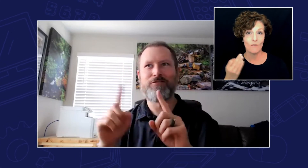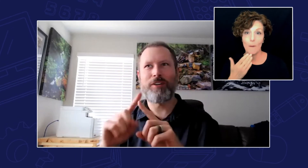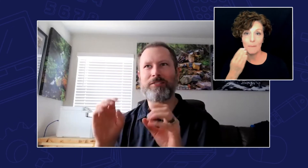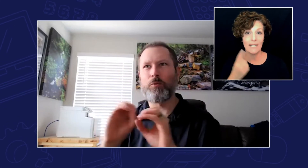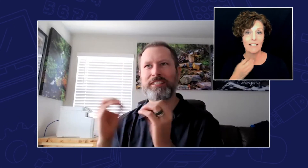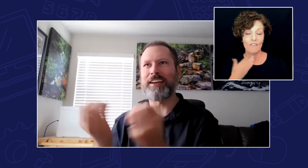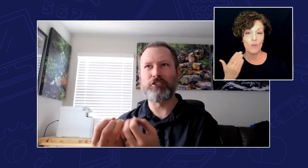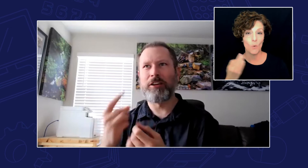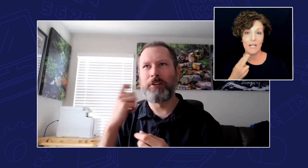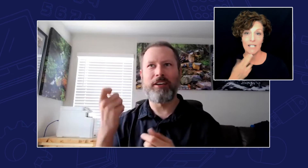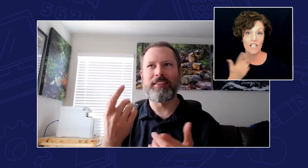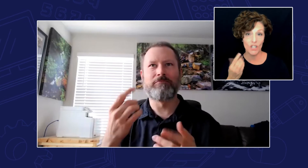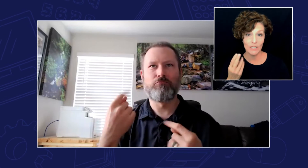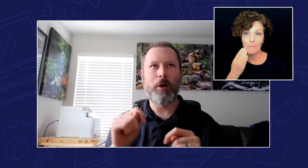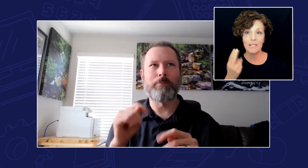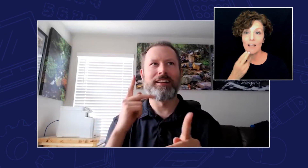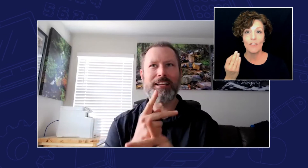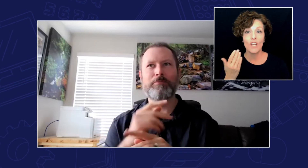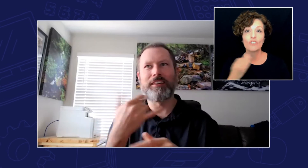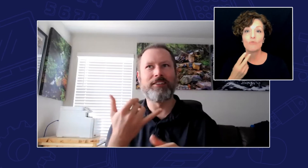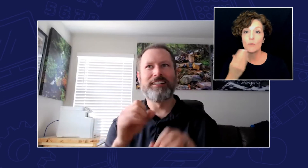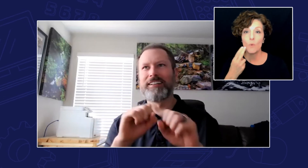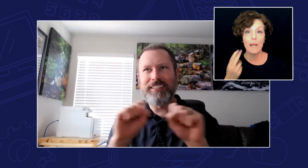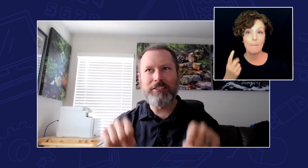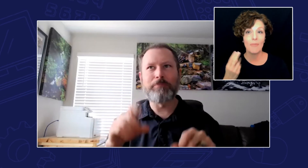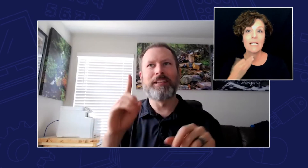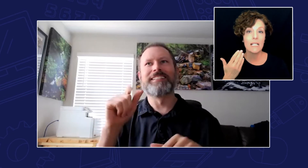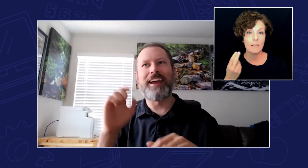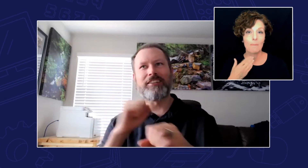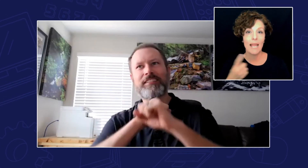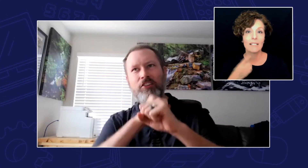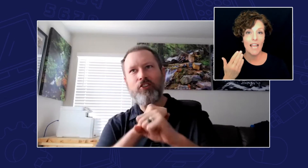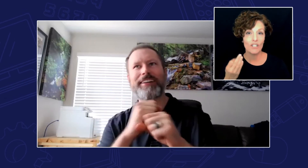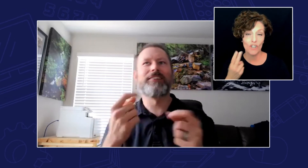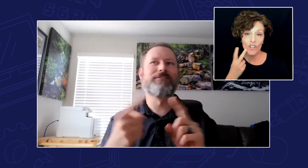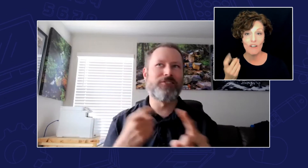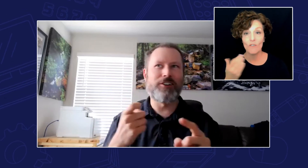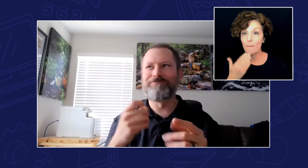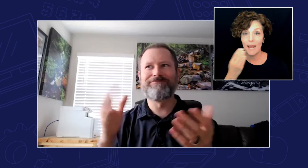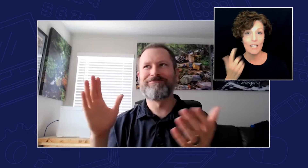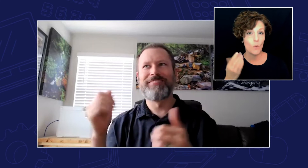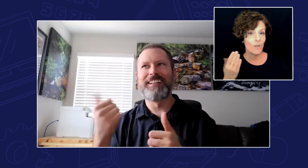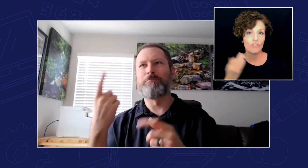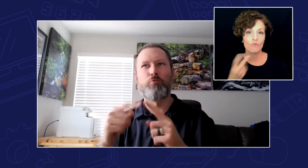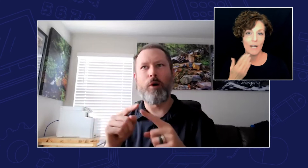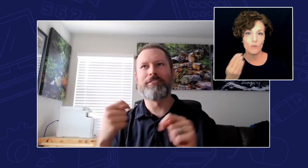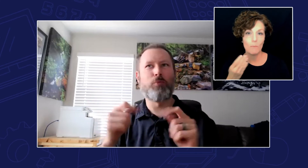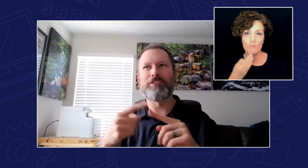many different organizations because they are trying to keep the systems and data secured from anyone trying to break